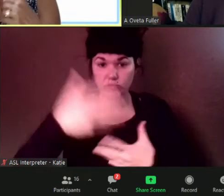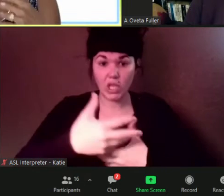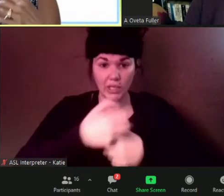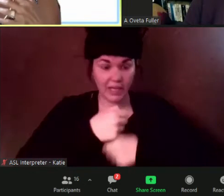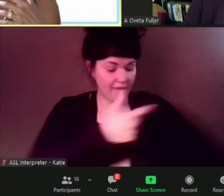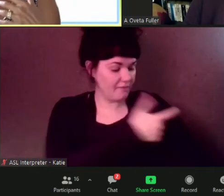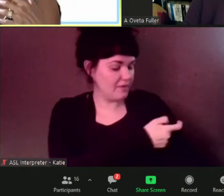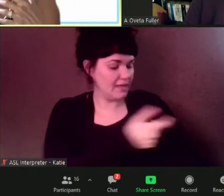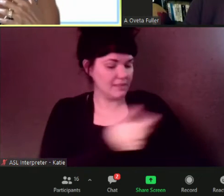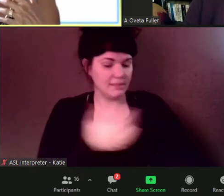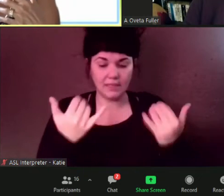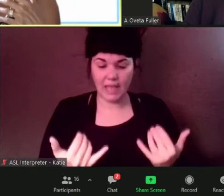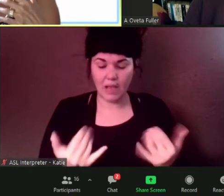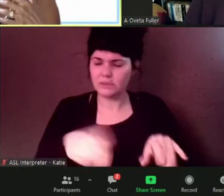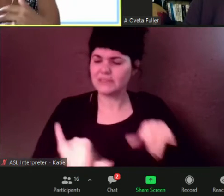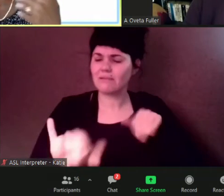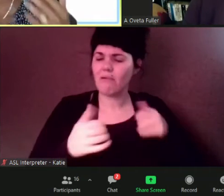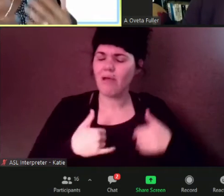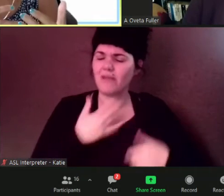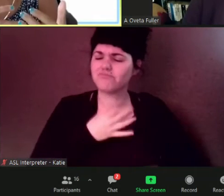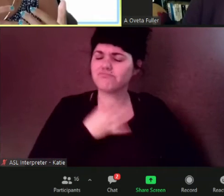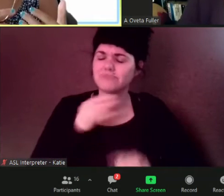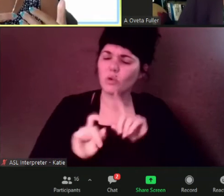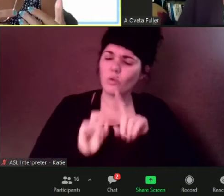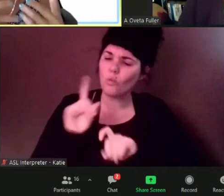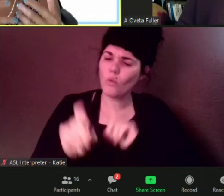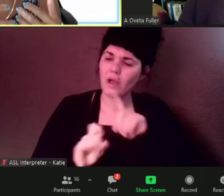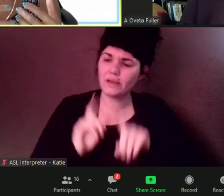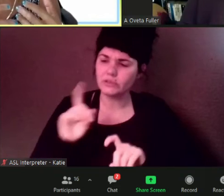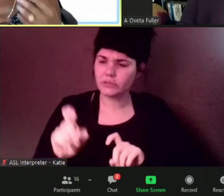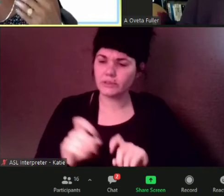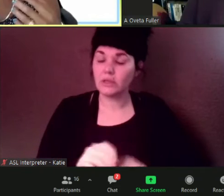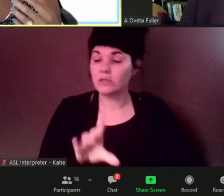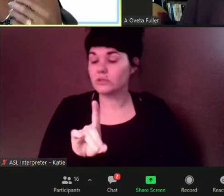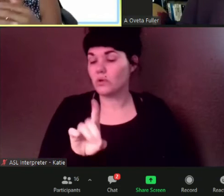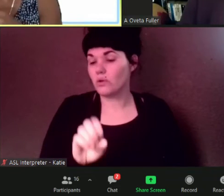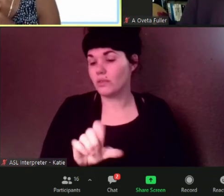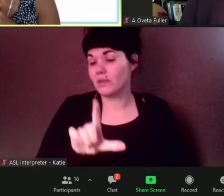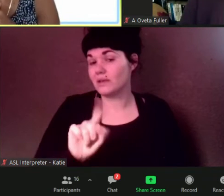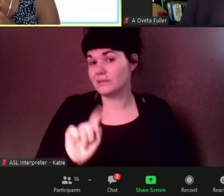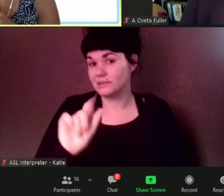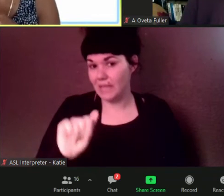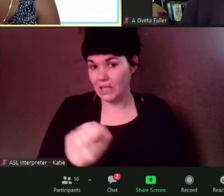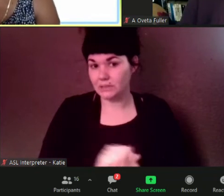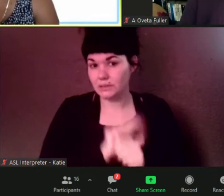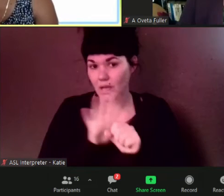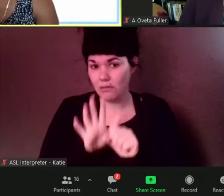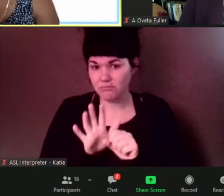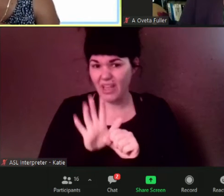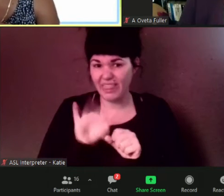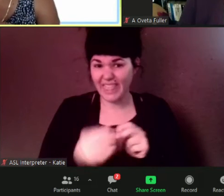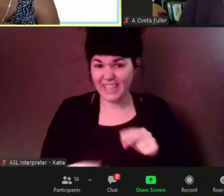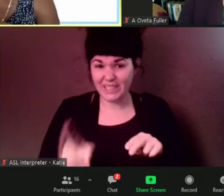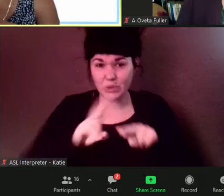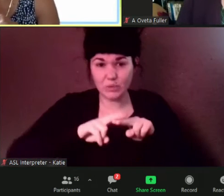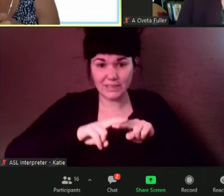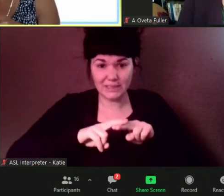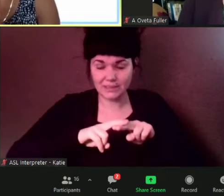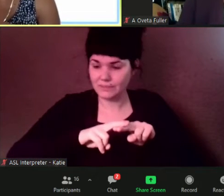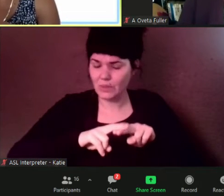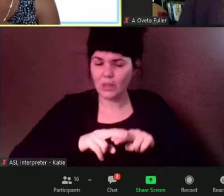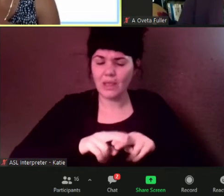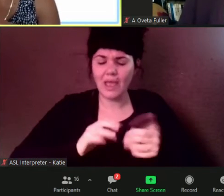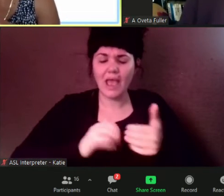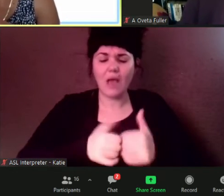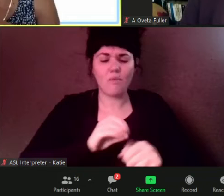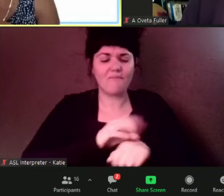what does what does the increase in the delta variant mean uh for children what are you seeing in